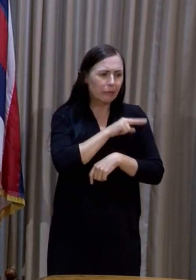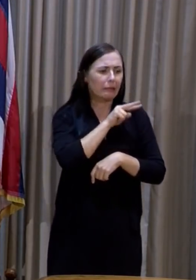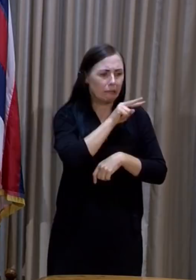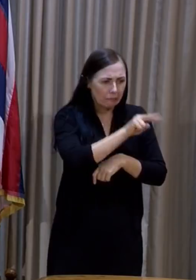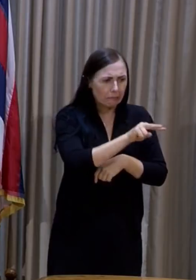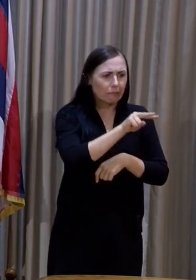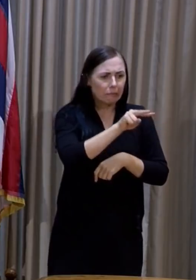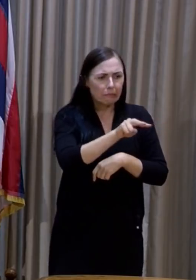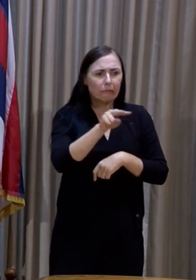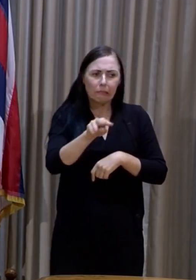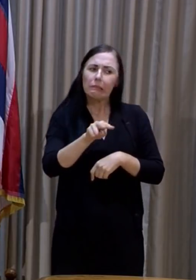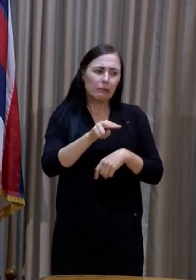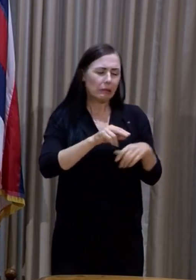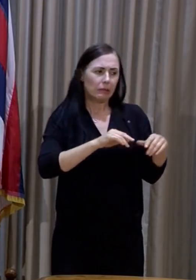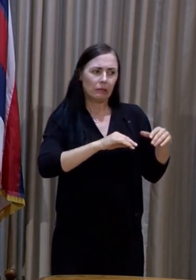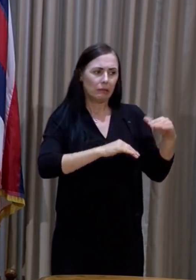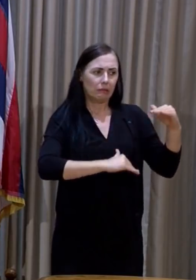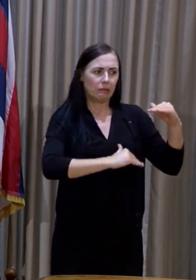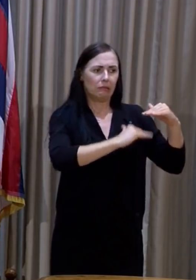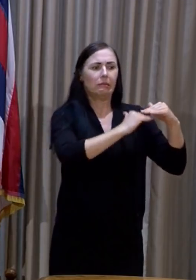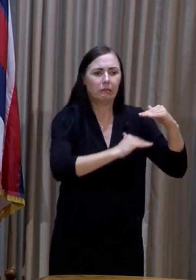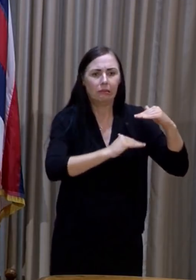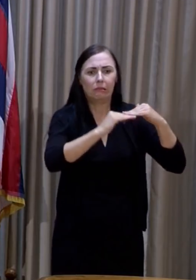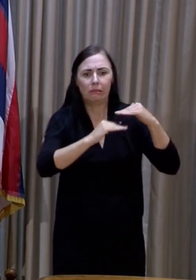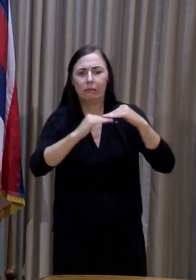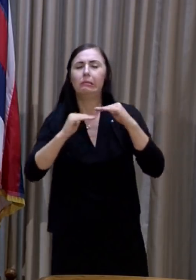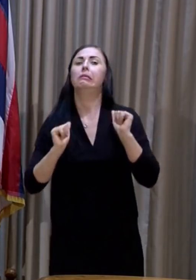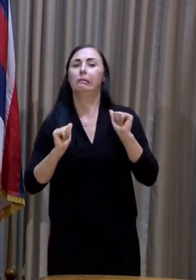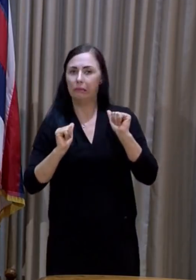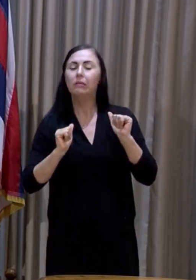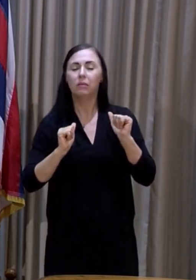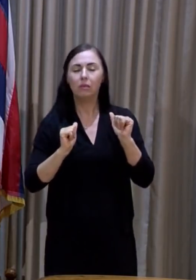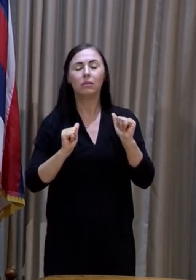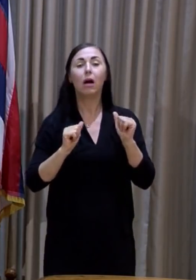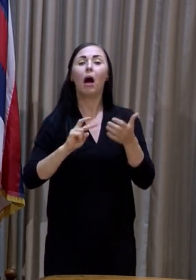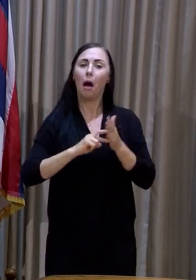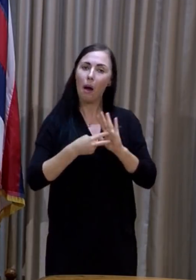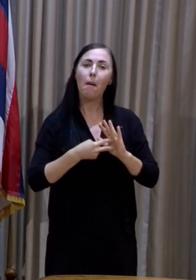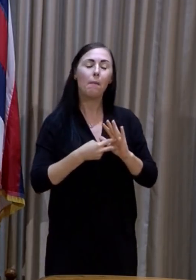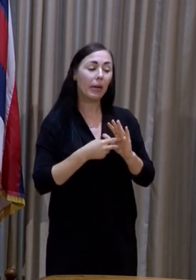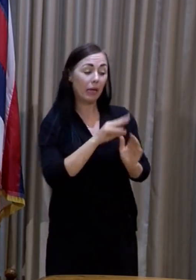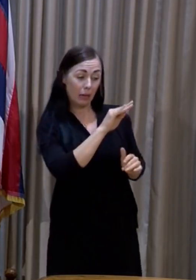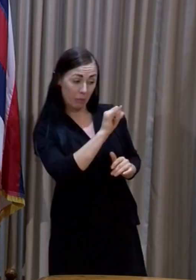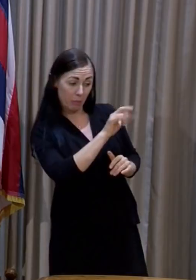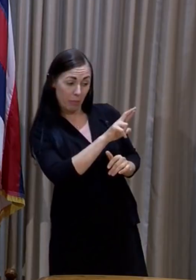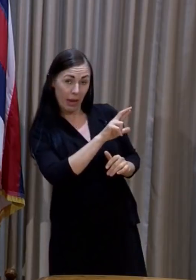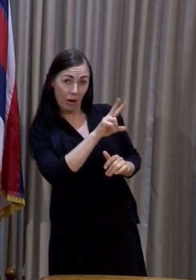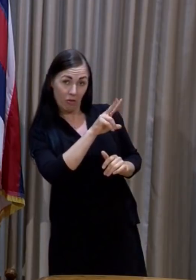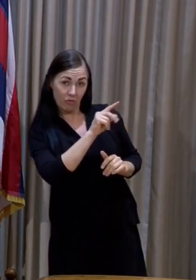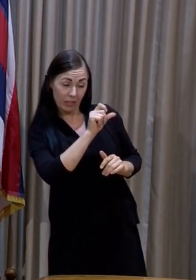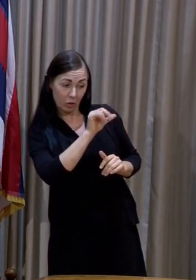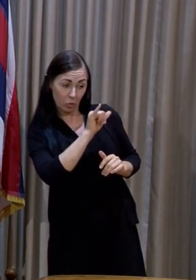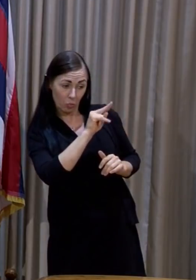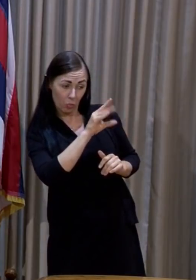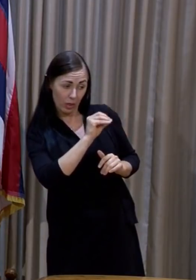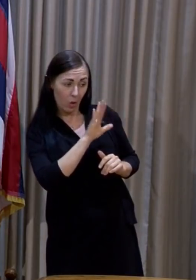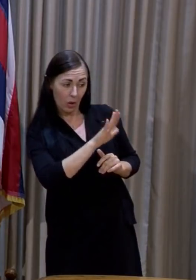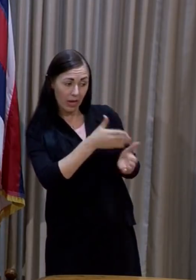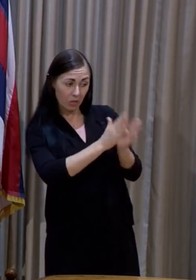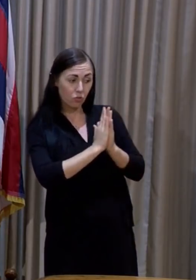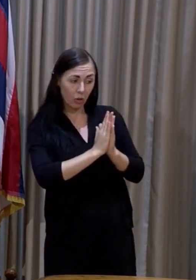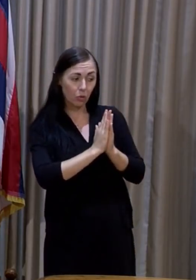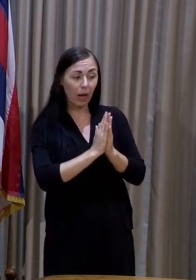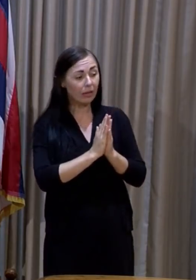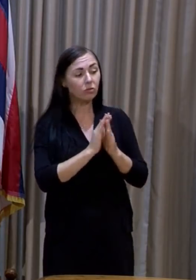across the state. So I will be looking at Mayor Victor Reno's request about further